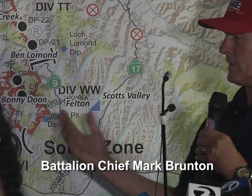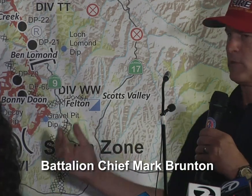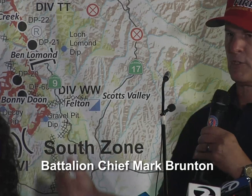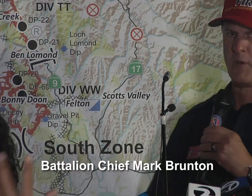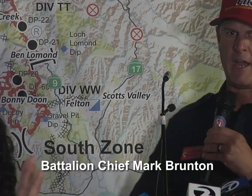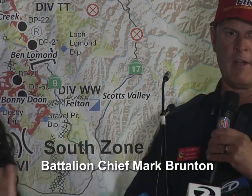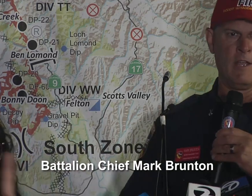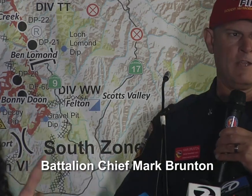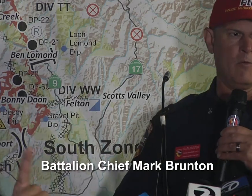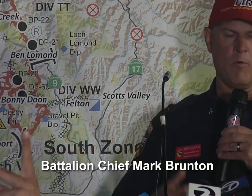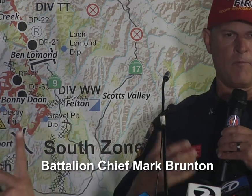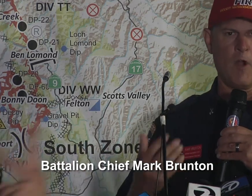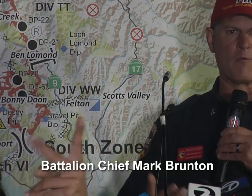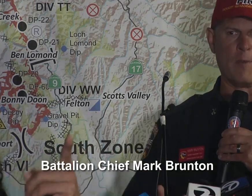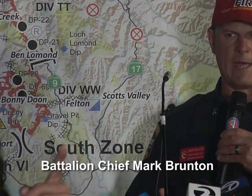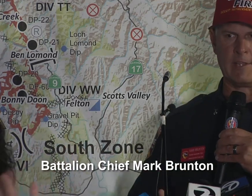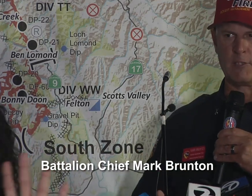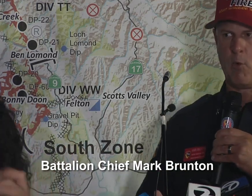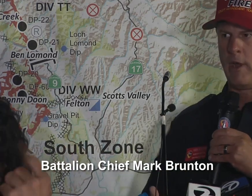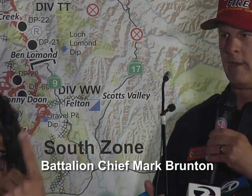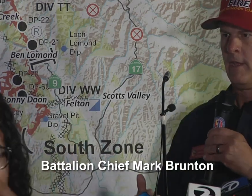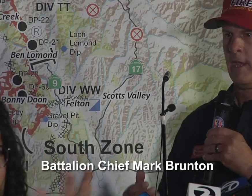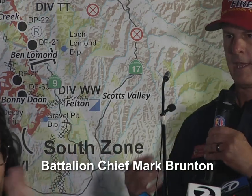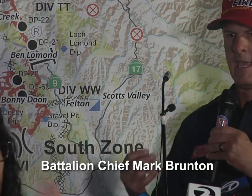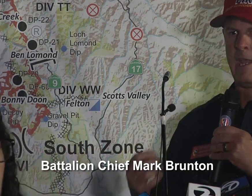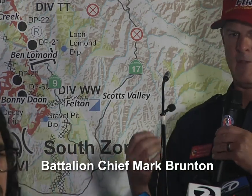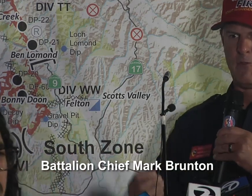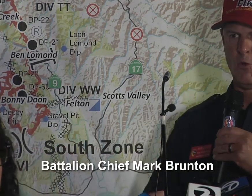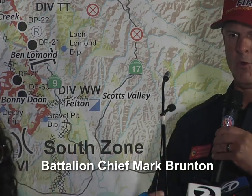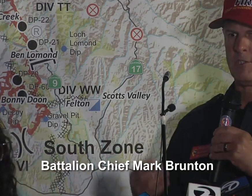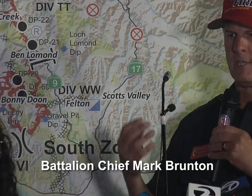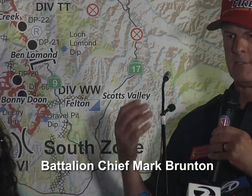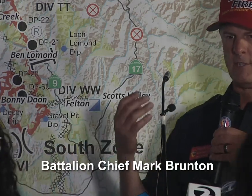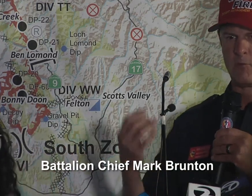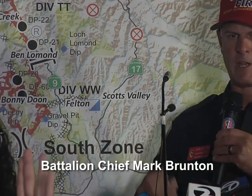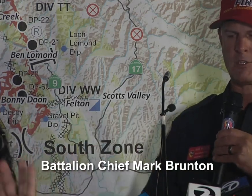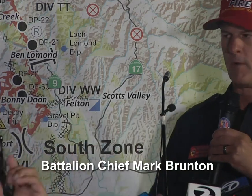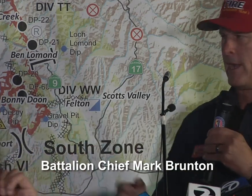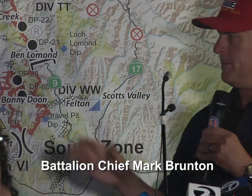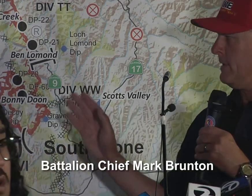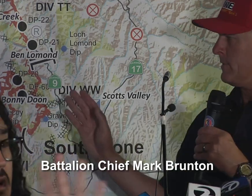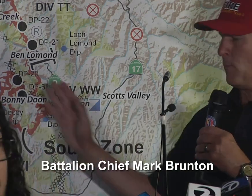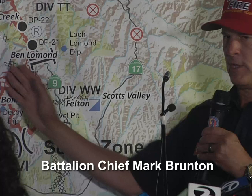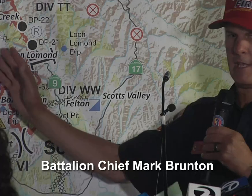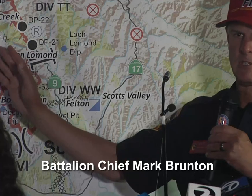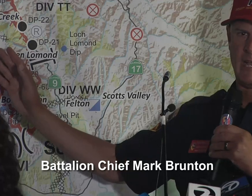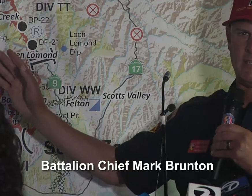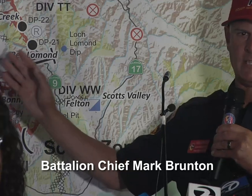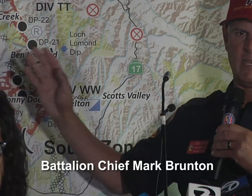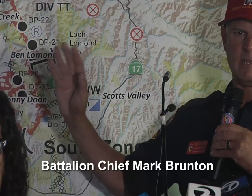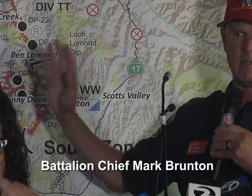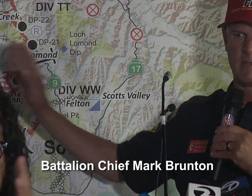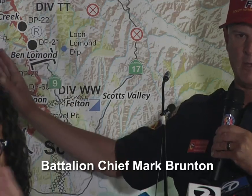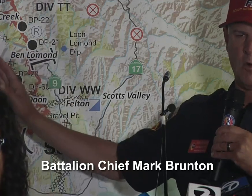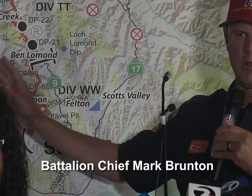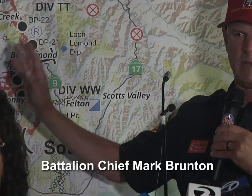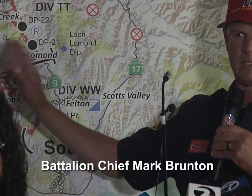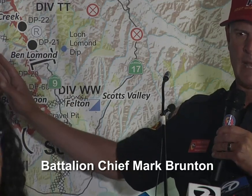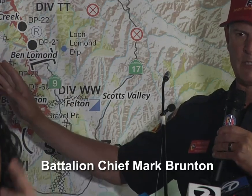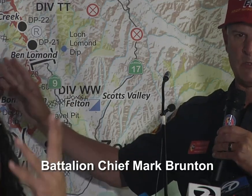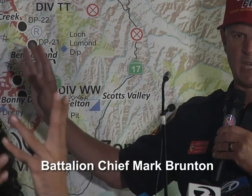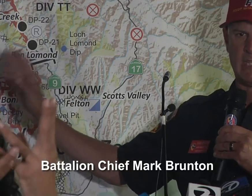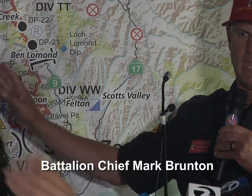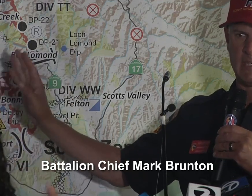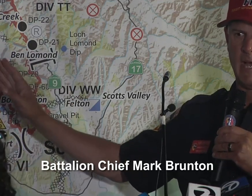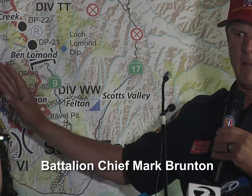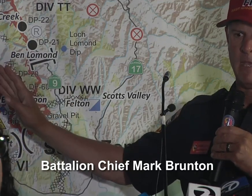not fully extinguished this fire. We're far from that at this point. Again, heavy fuels, these, this rugged terrain, to put those lines in, to hold them